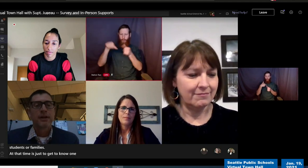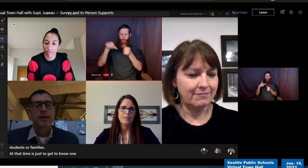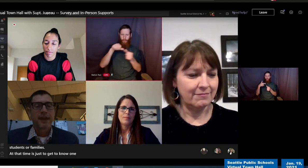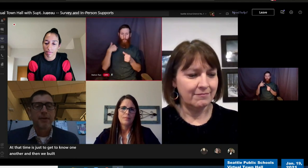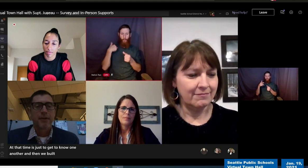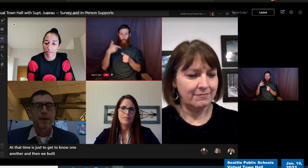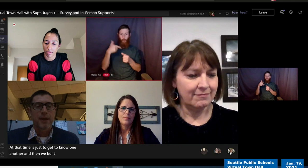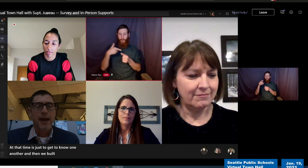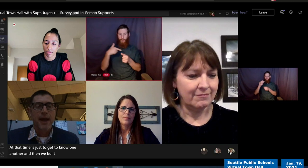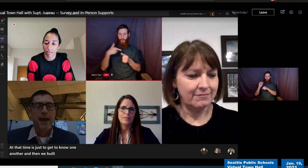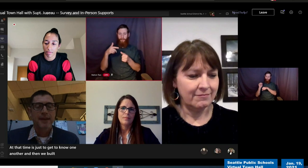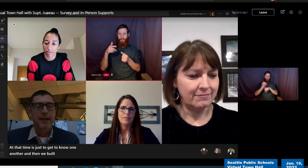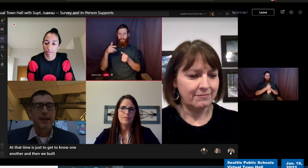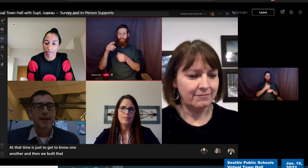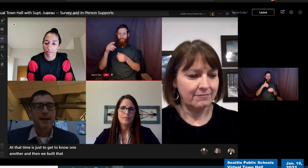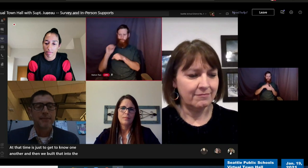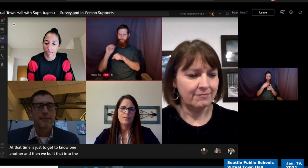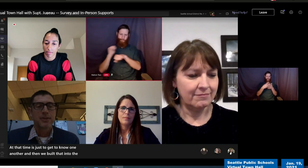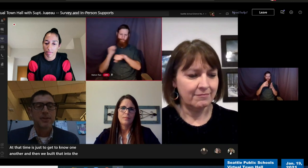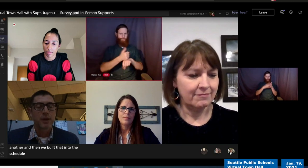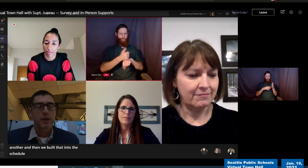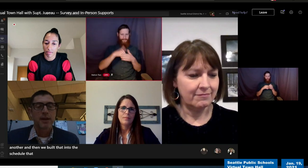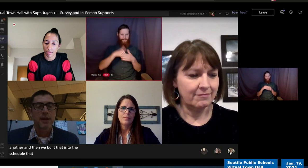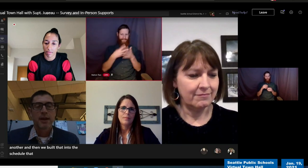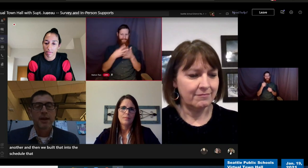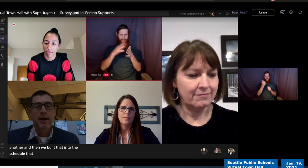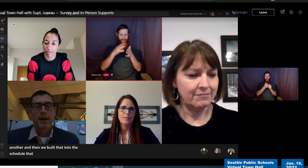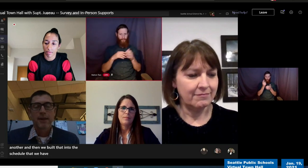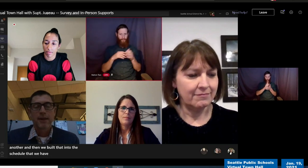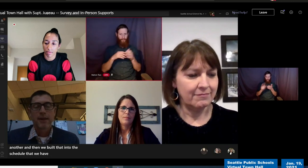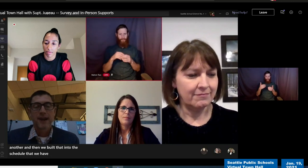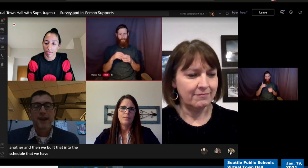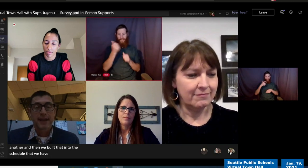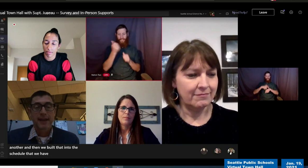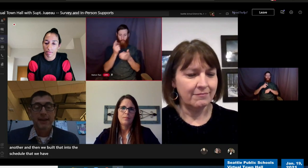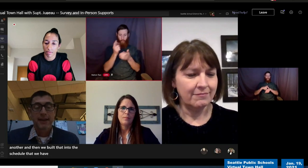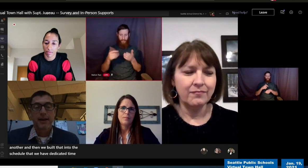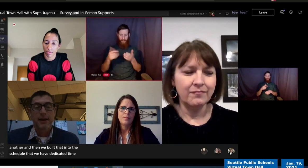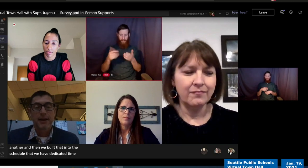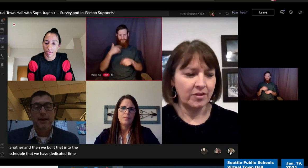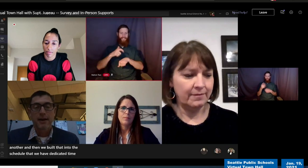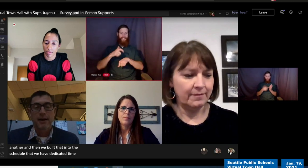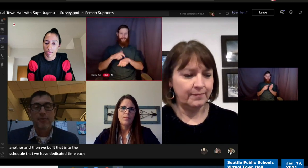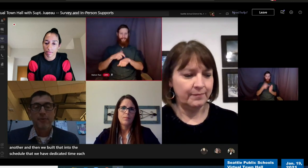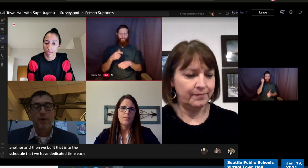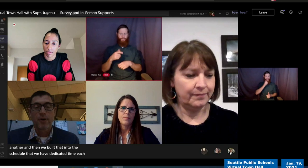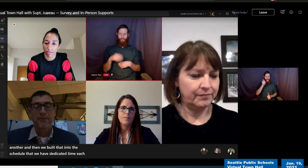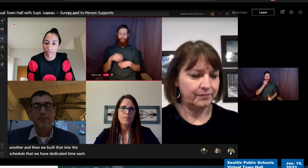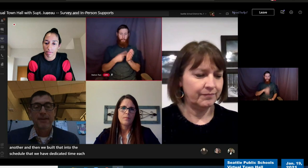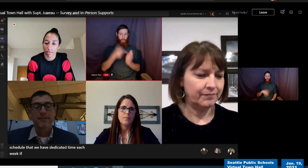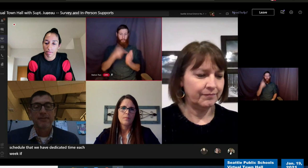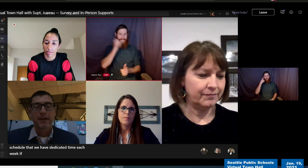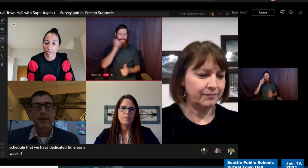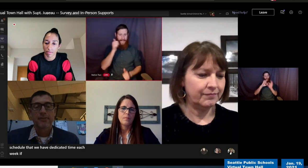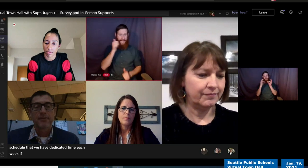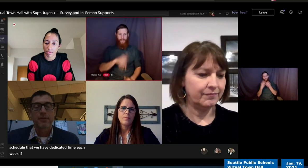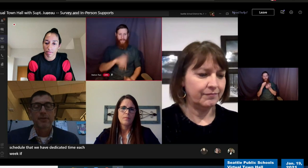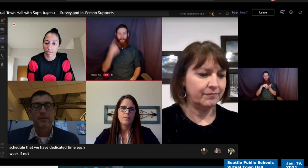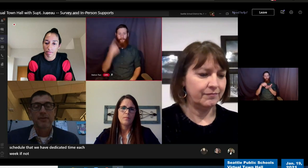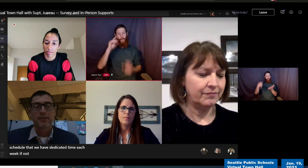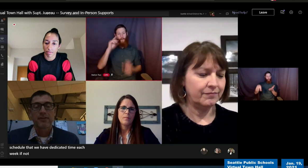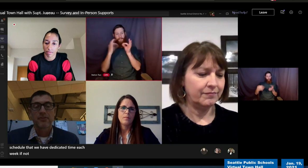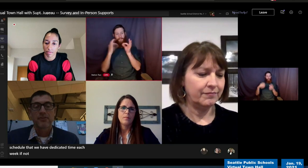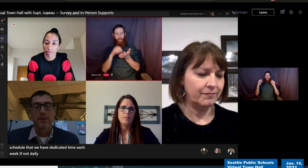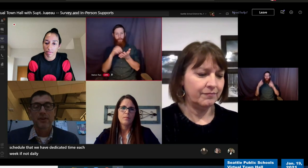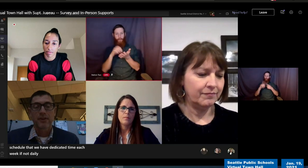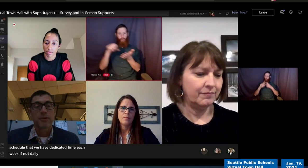we have dedicated time each week. If not daily for families and students and teachers to